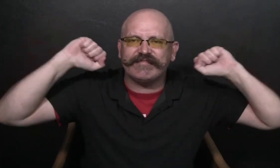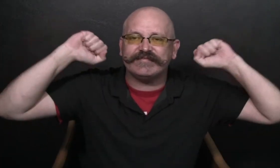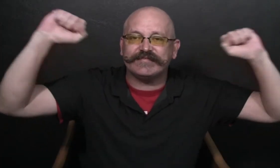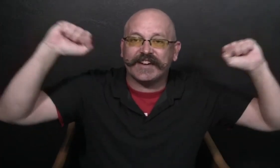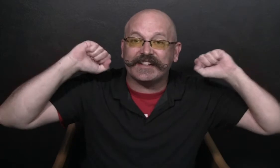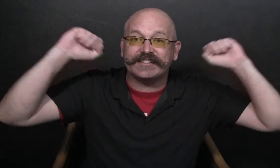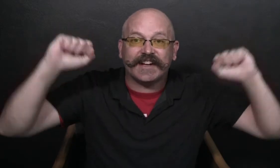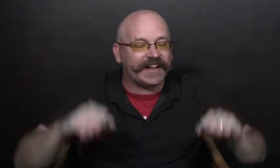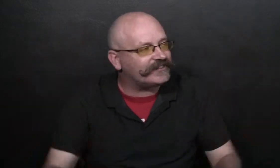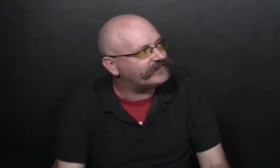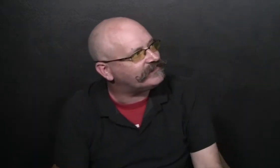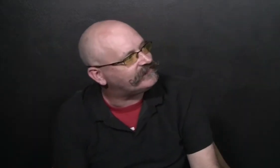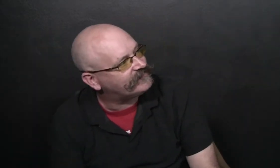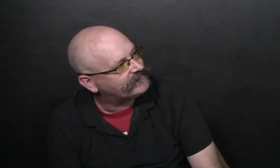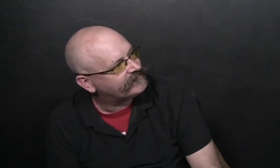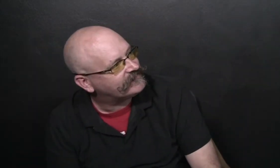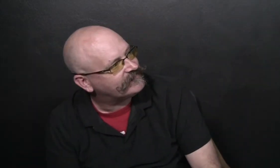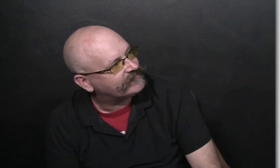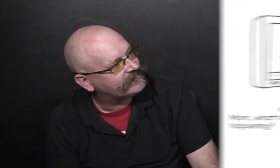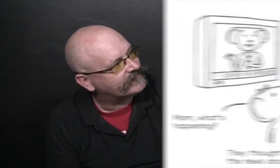They danced and exercised a lot.